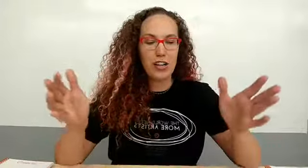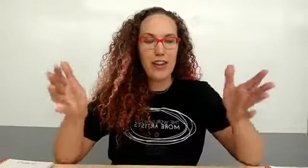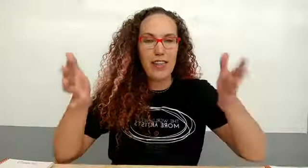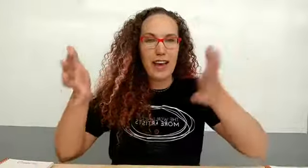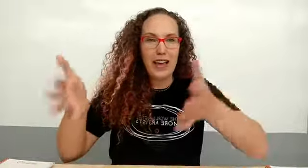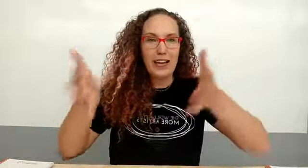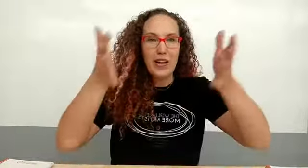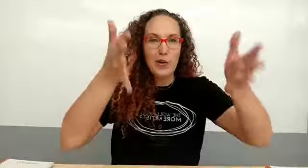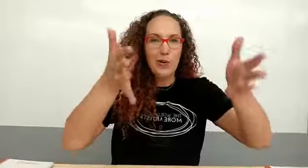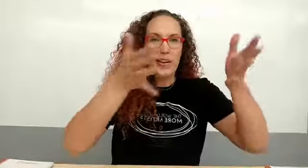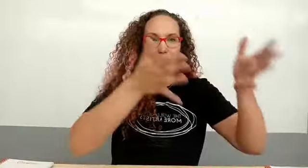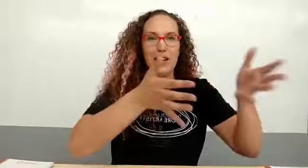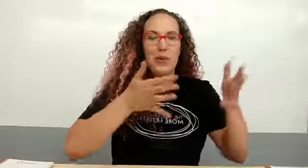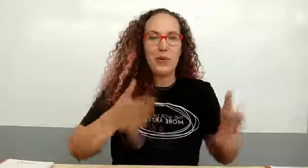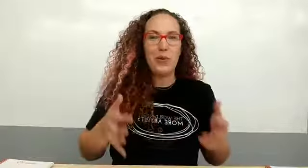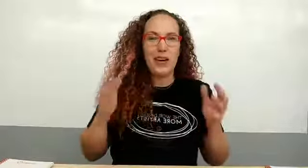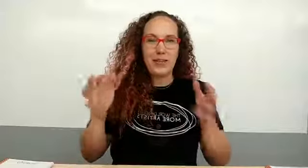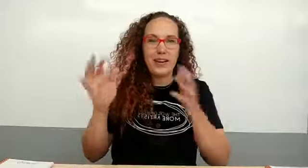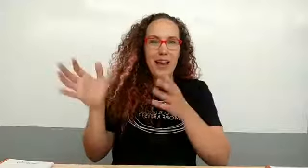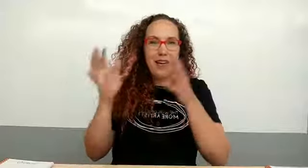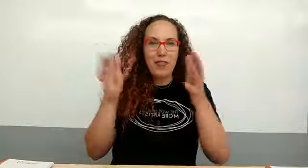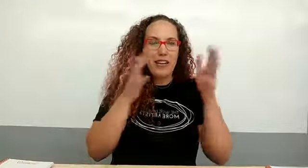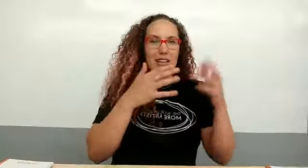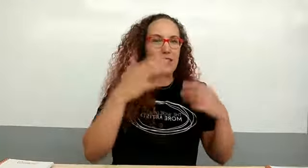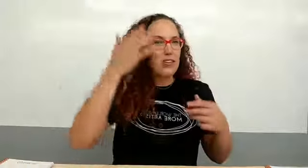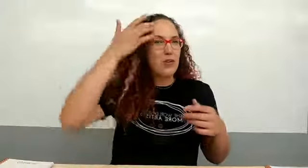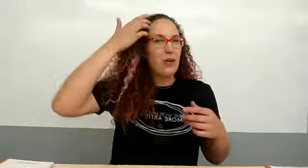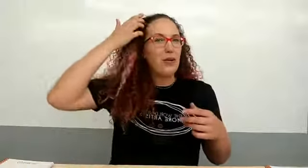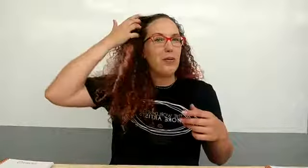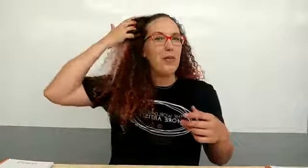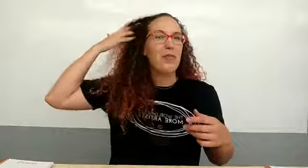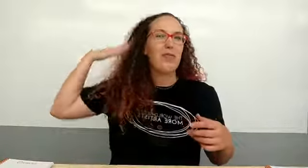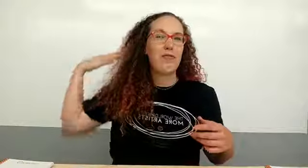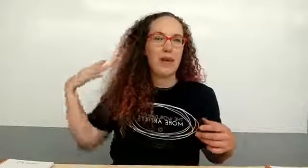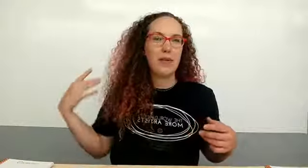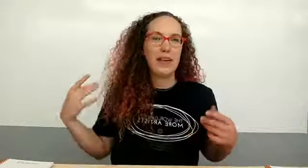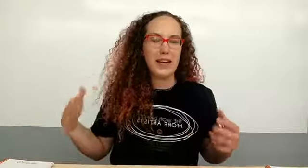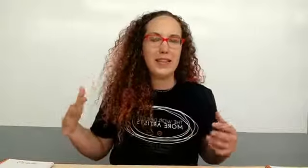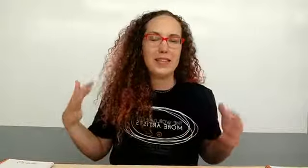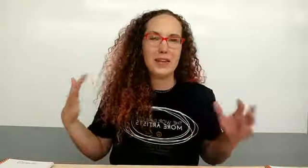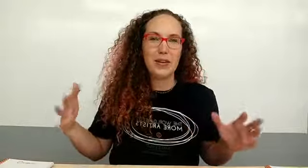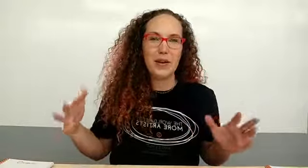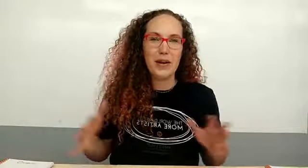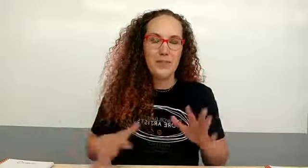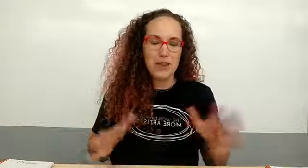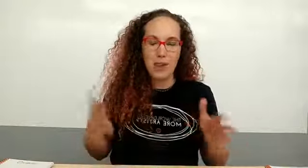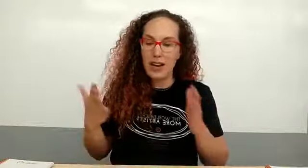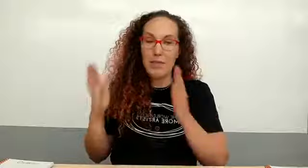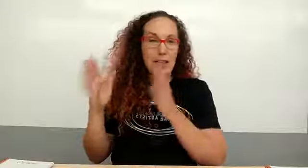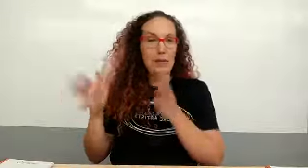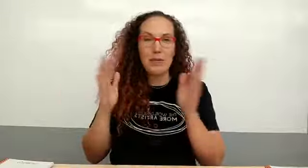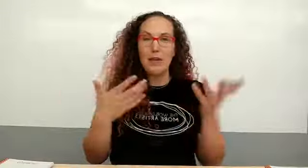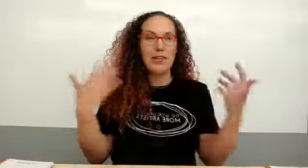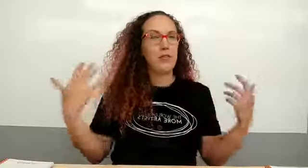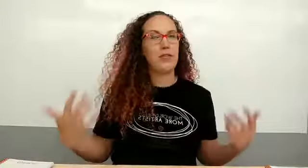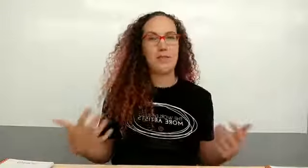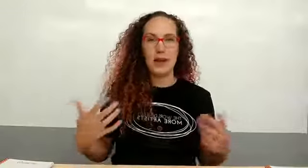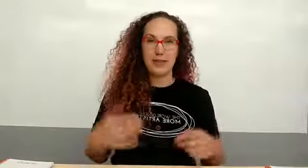that we get what every individual family needs all right and and it may be multiple theme boxes